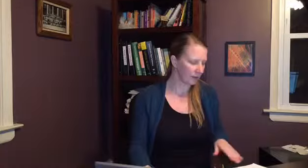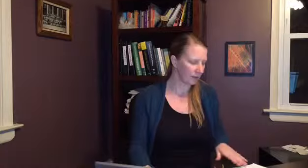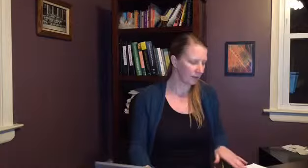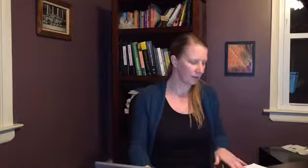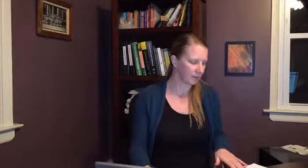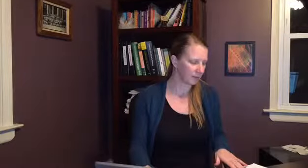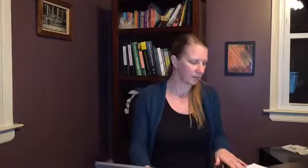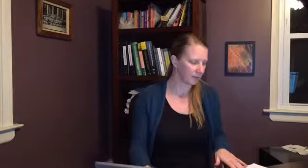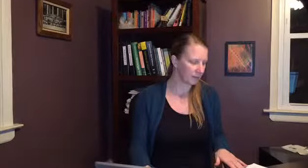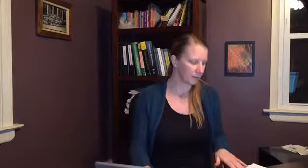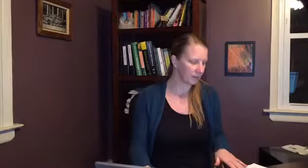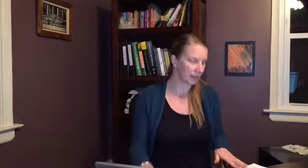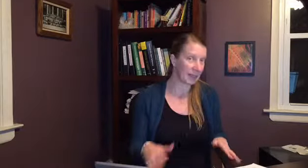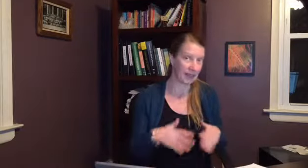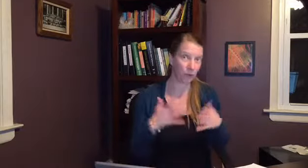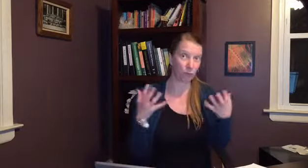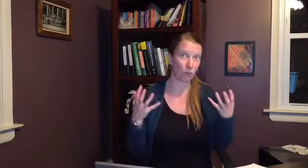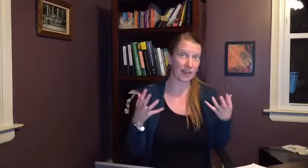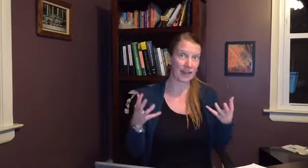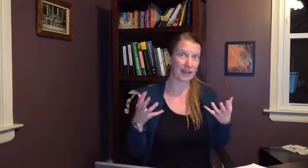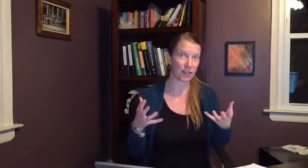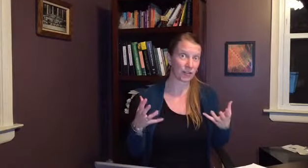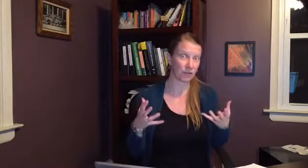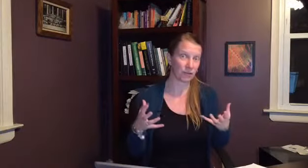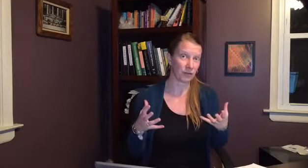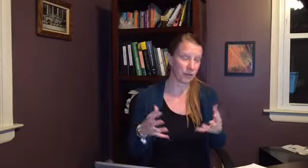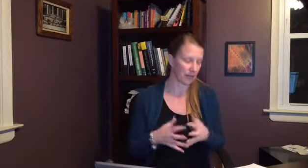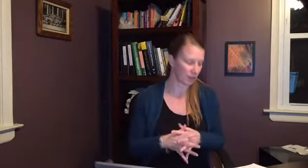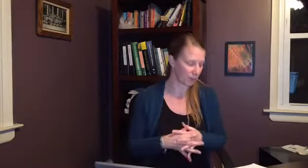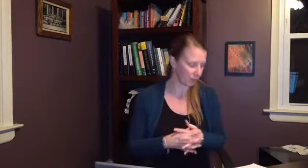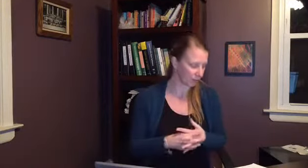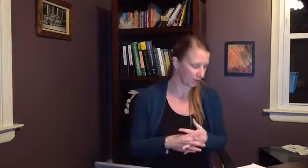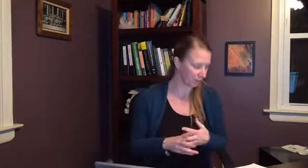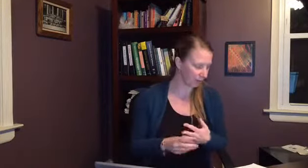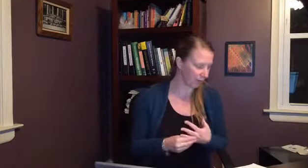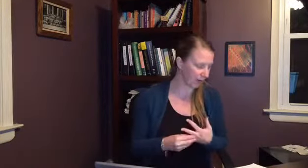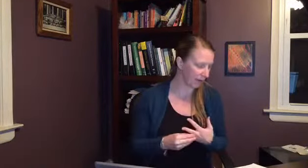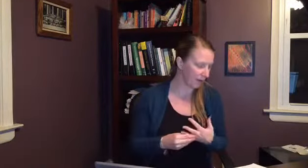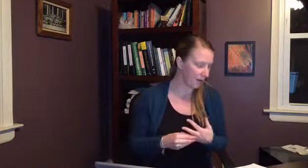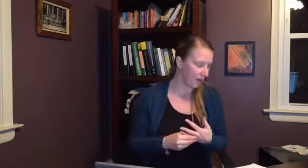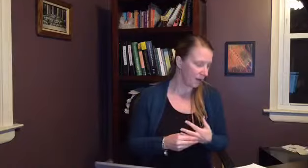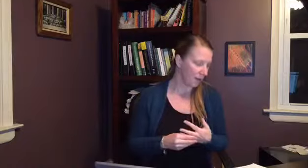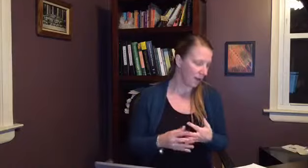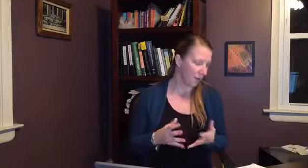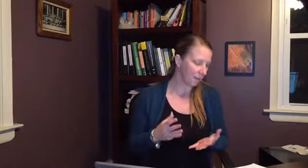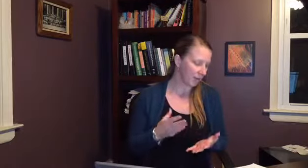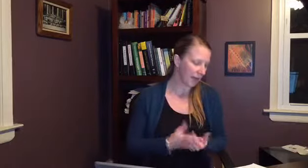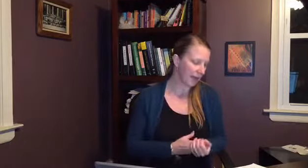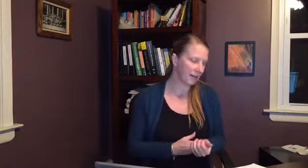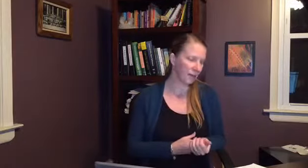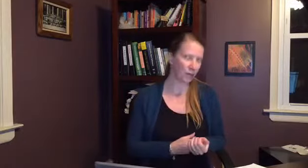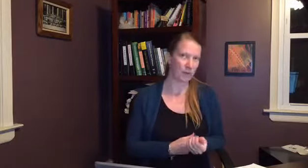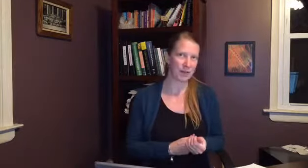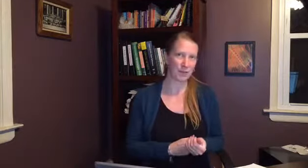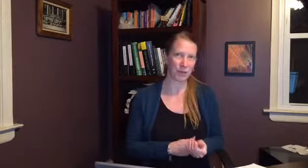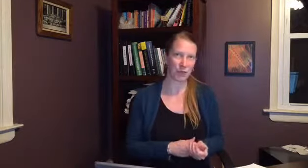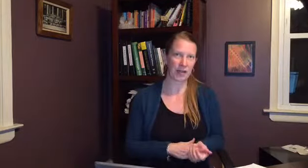get it with that initial um exposure okay um can herpes be treated